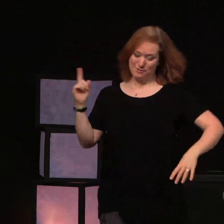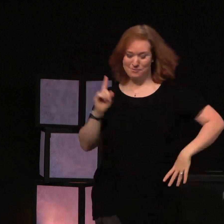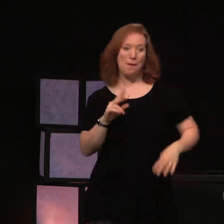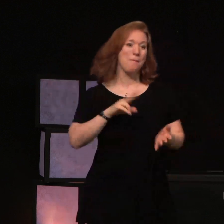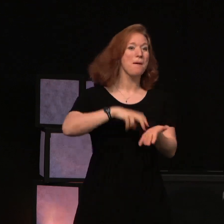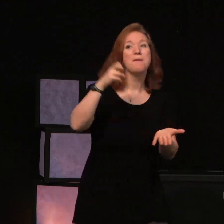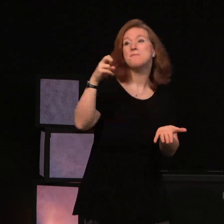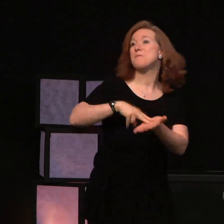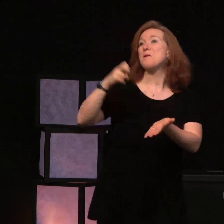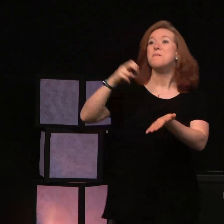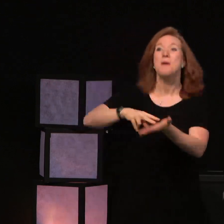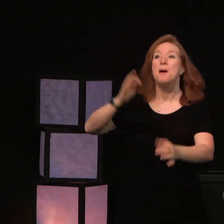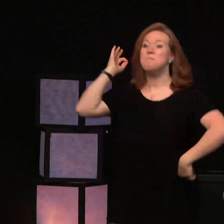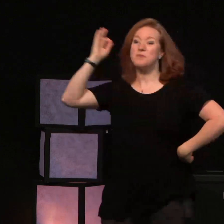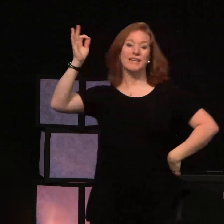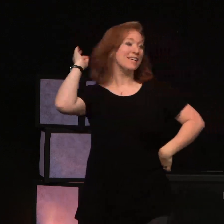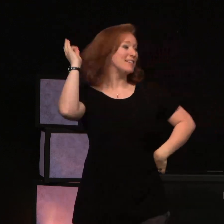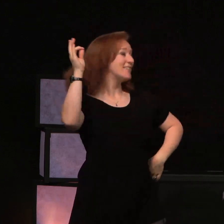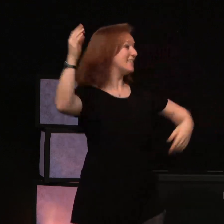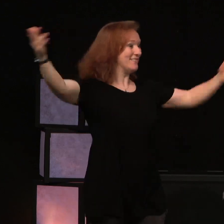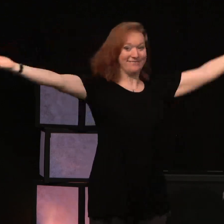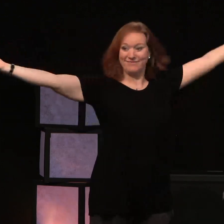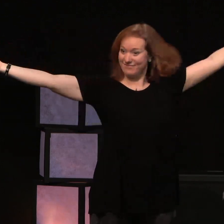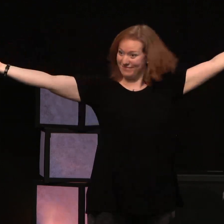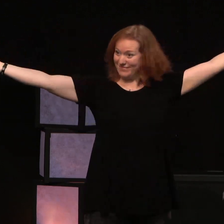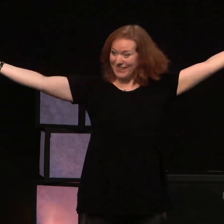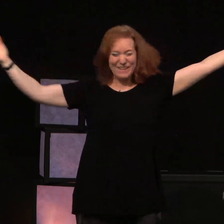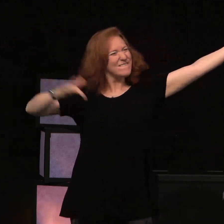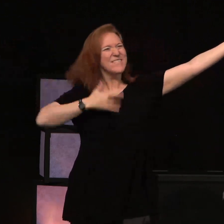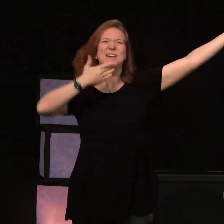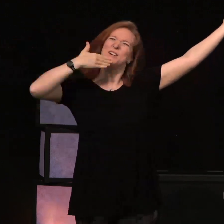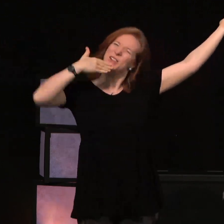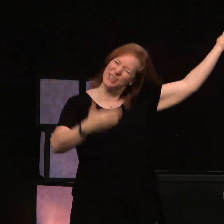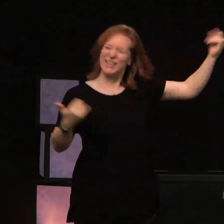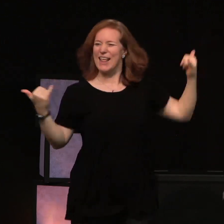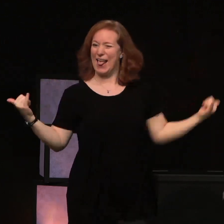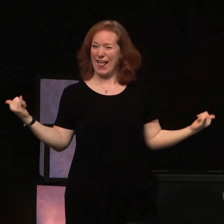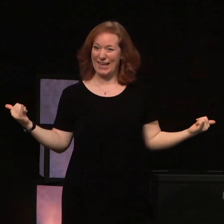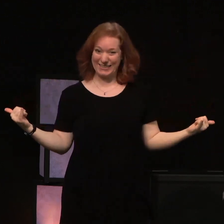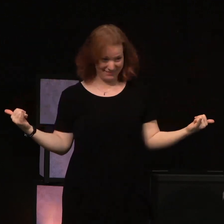jumping and, you know, woo, I feel good today.